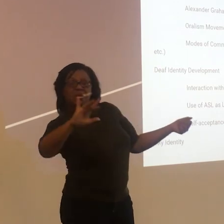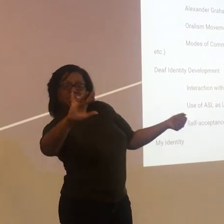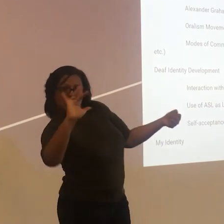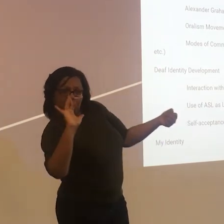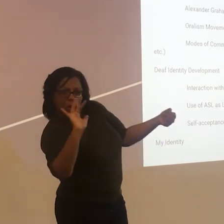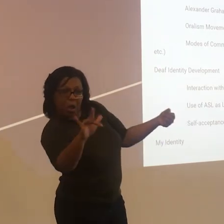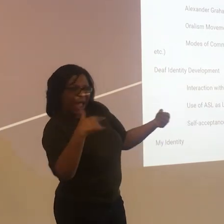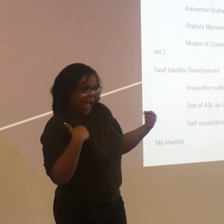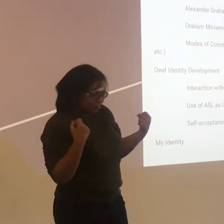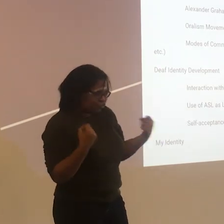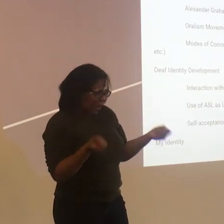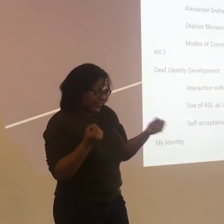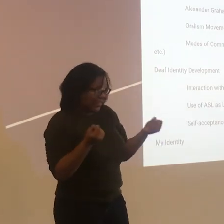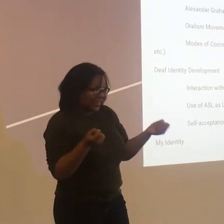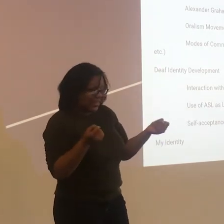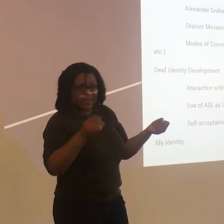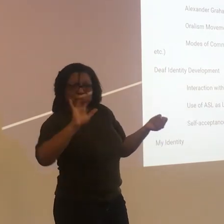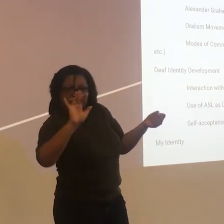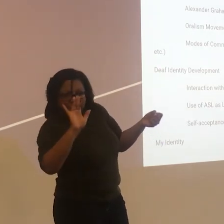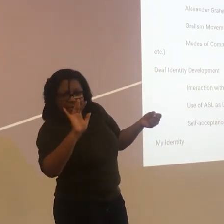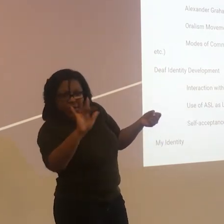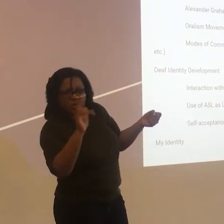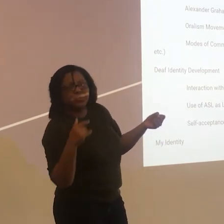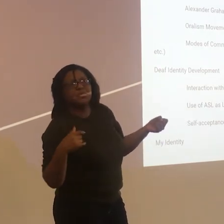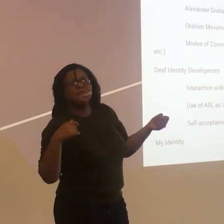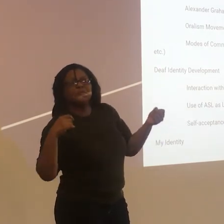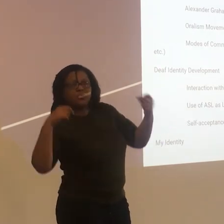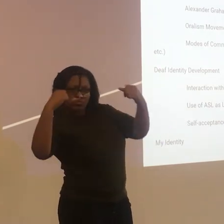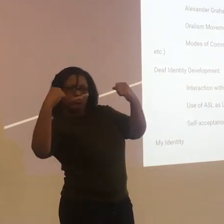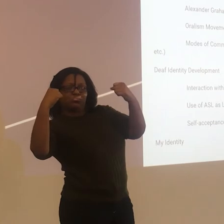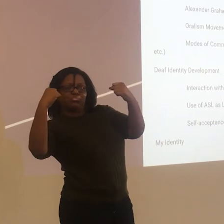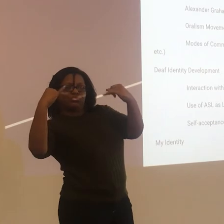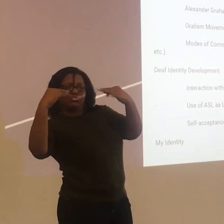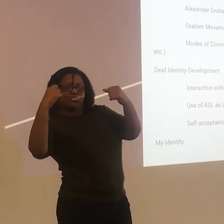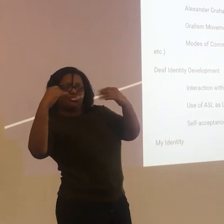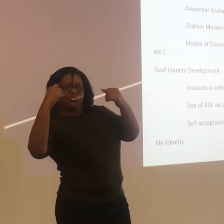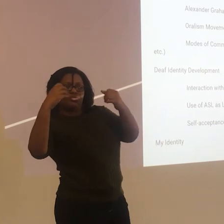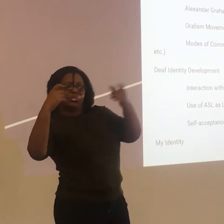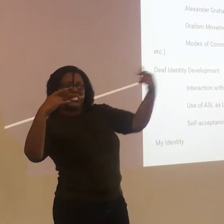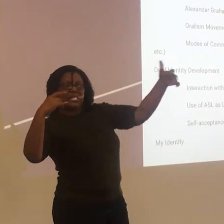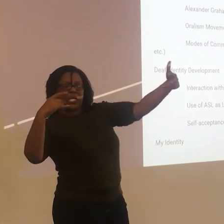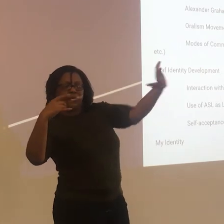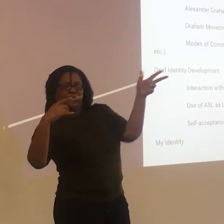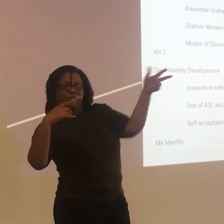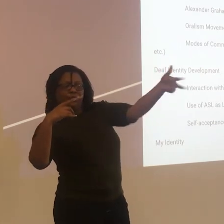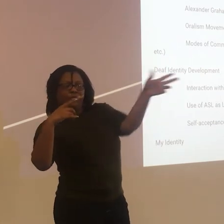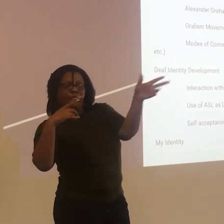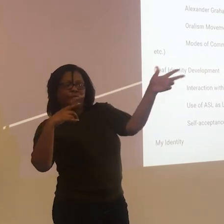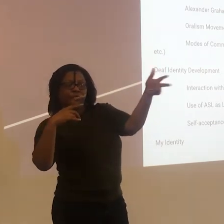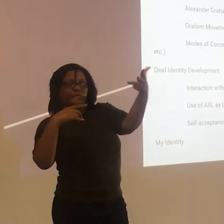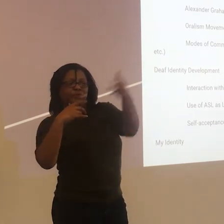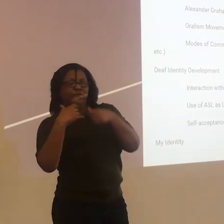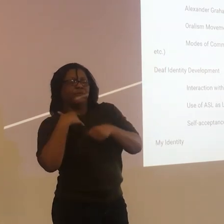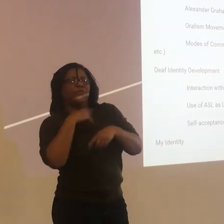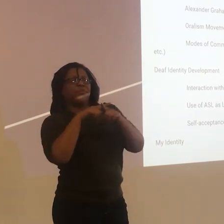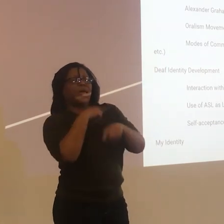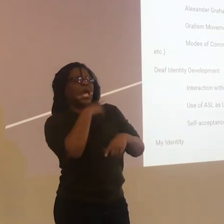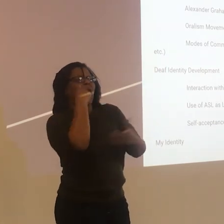Go ahead and click on my phone while I was driving. And I signed a little message to a friend. I knew they were kind of,